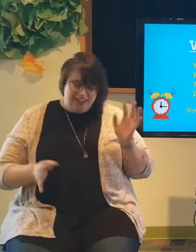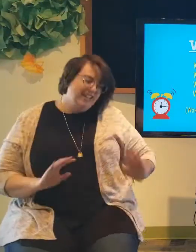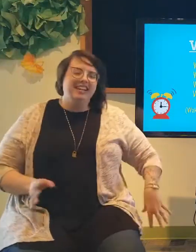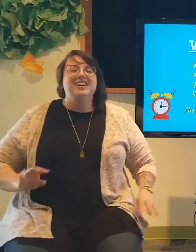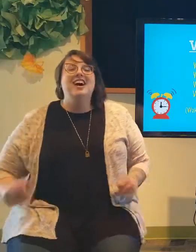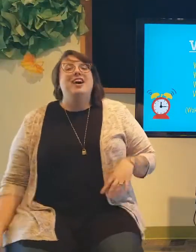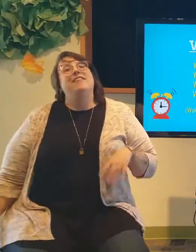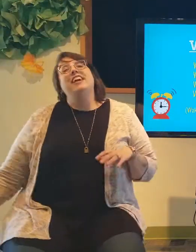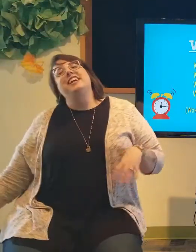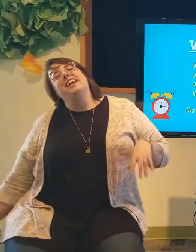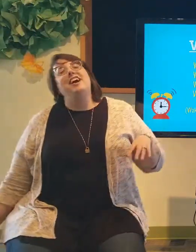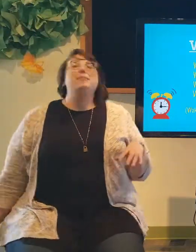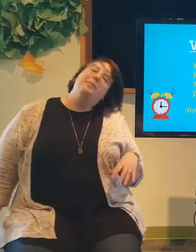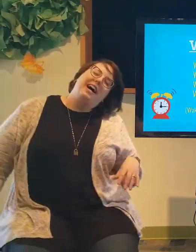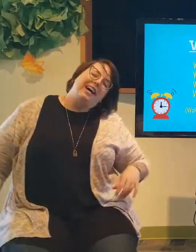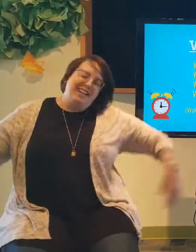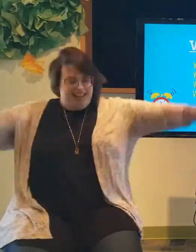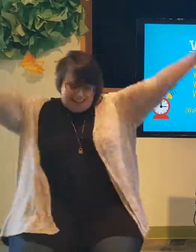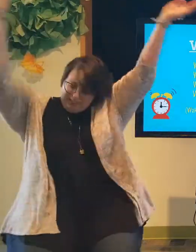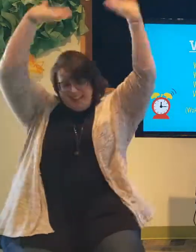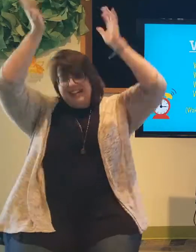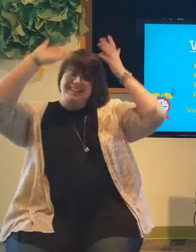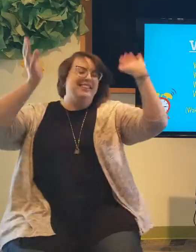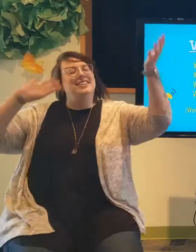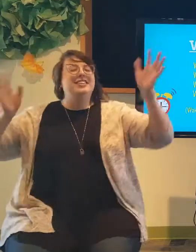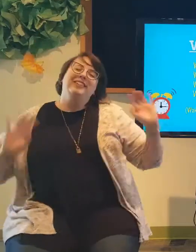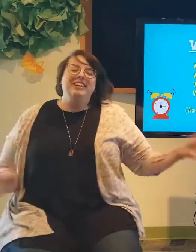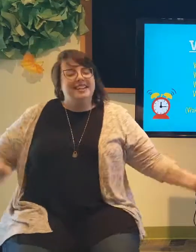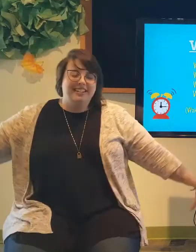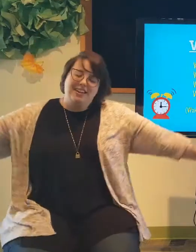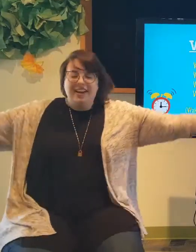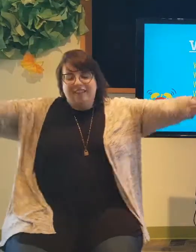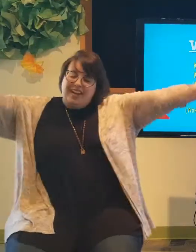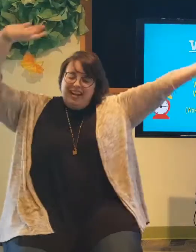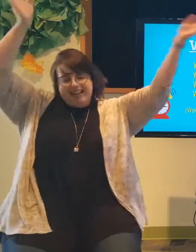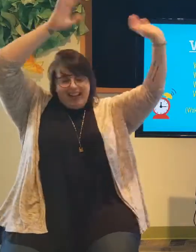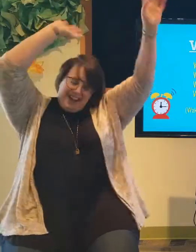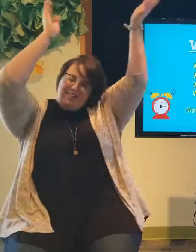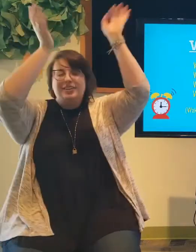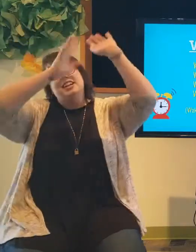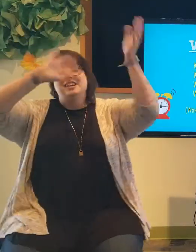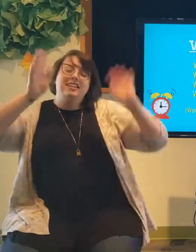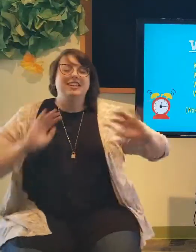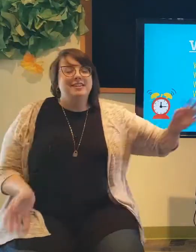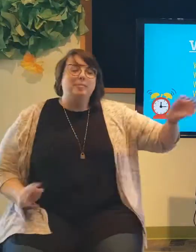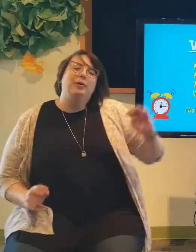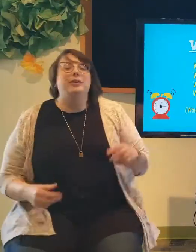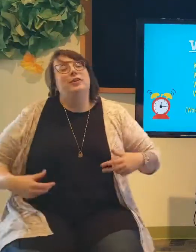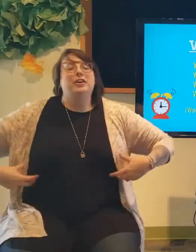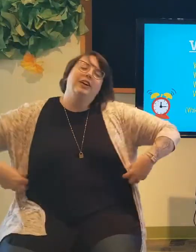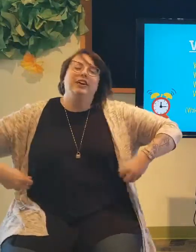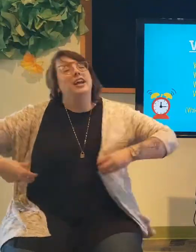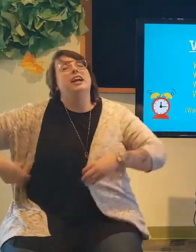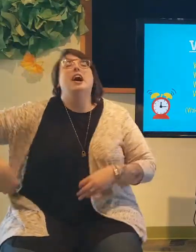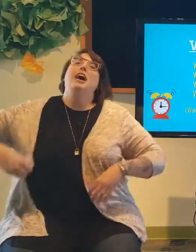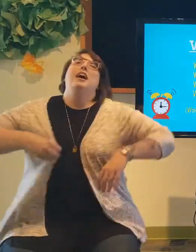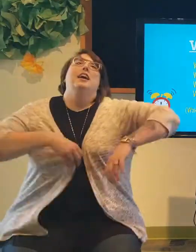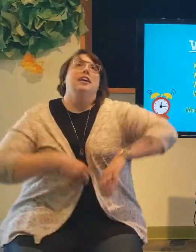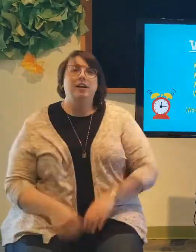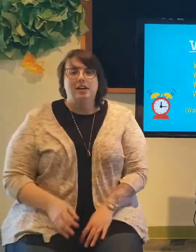wiggle. Wake up body and wiggle, wiggle. Wake and wiggle in the morning. Oh!